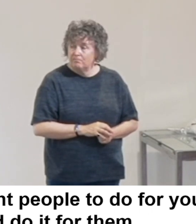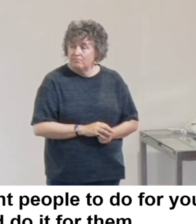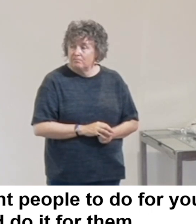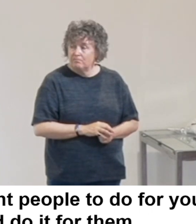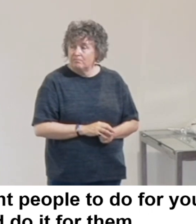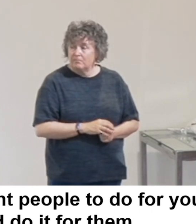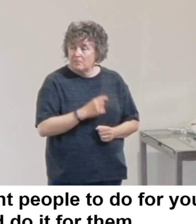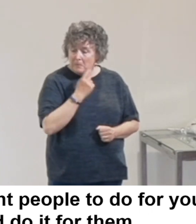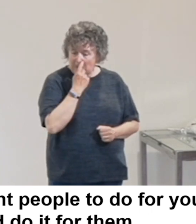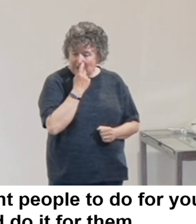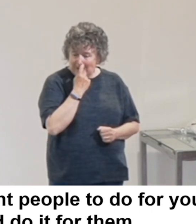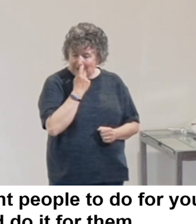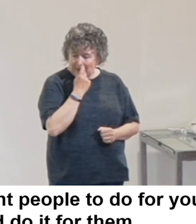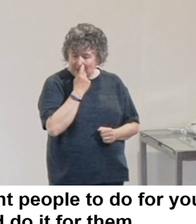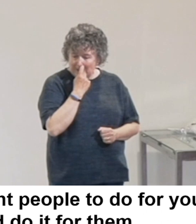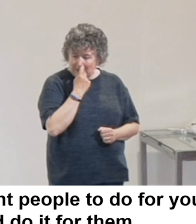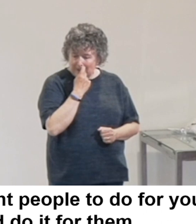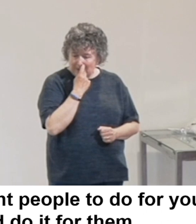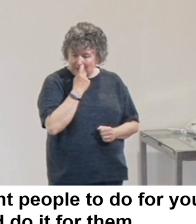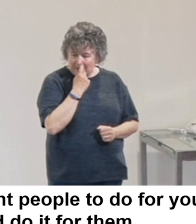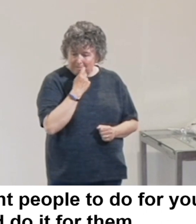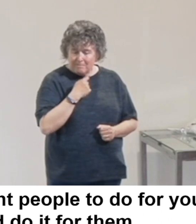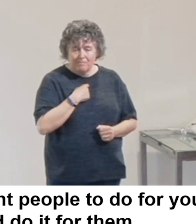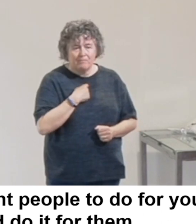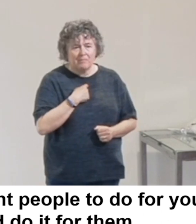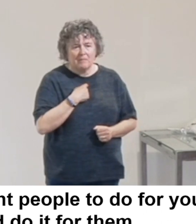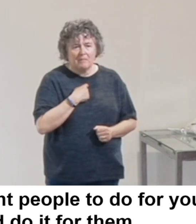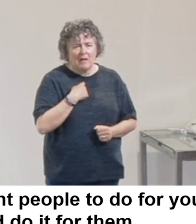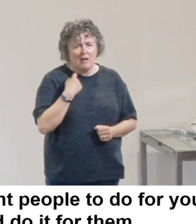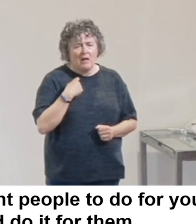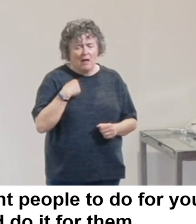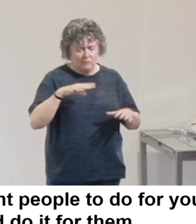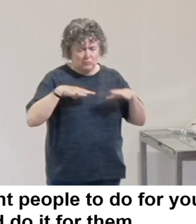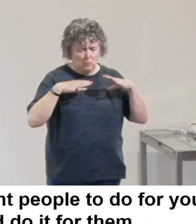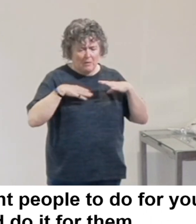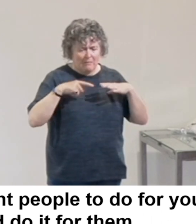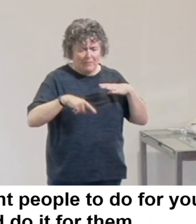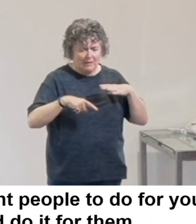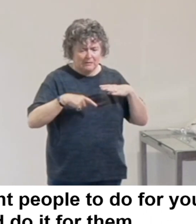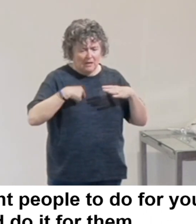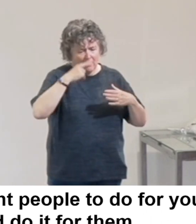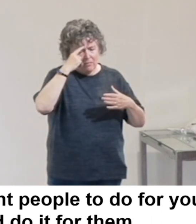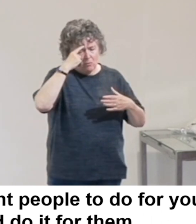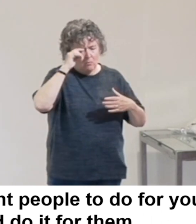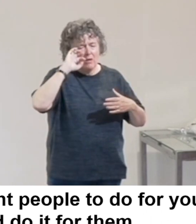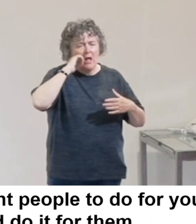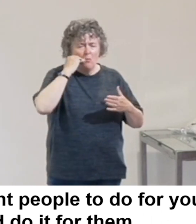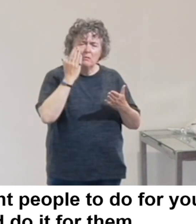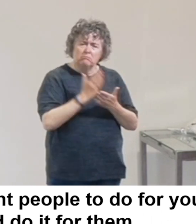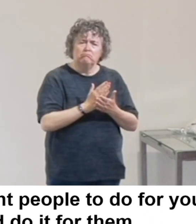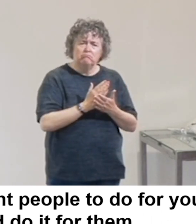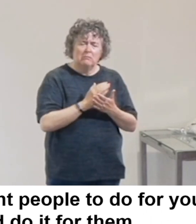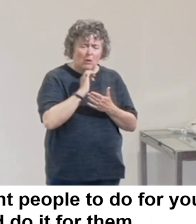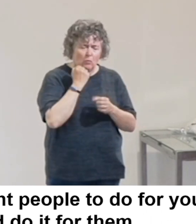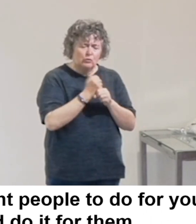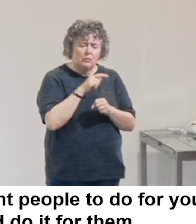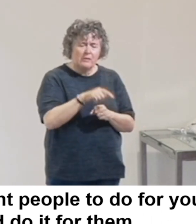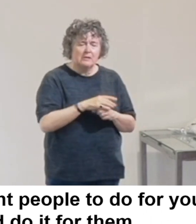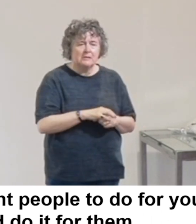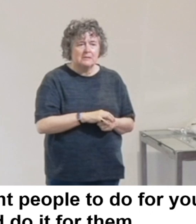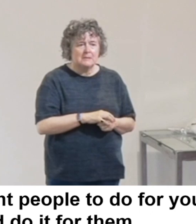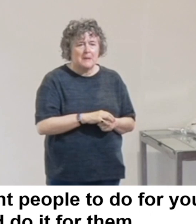once I knew I was preaching on this I thought I'm going to give this a go, be definite about it. And